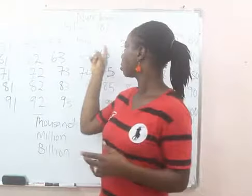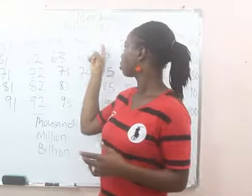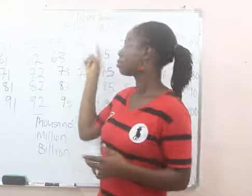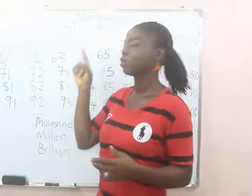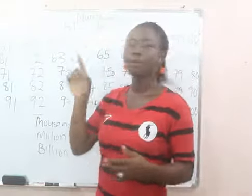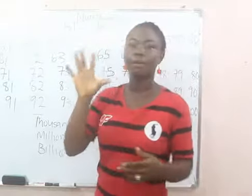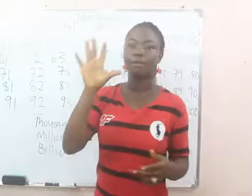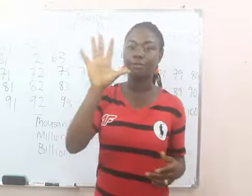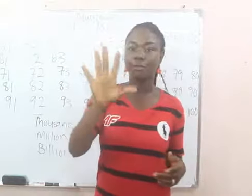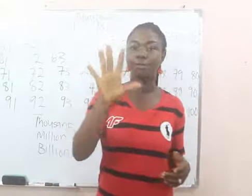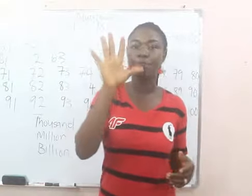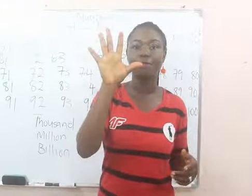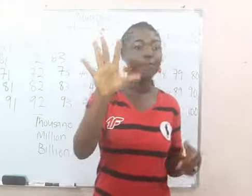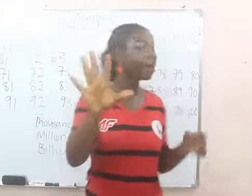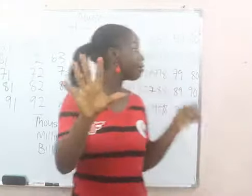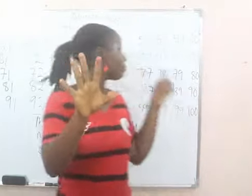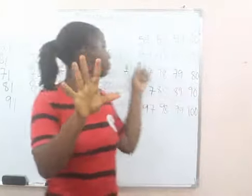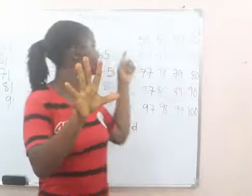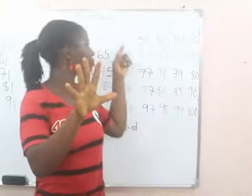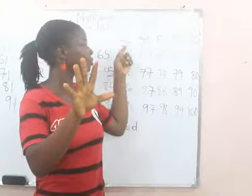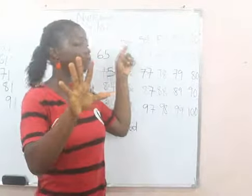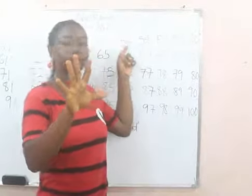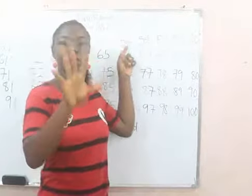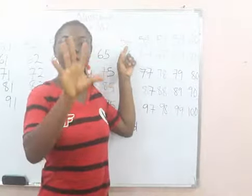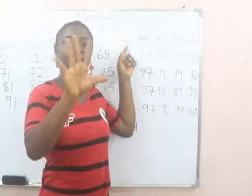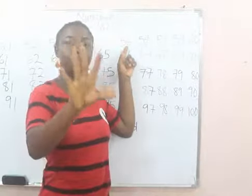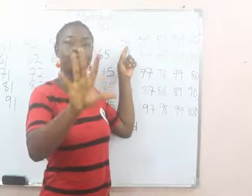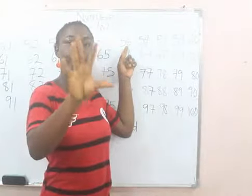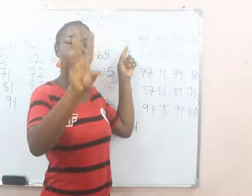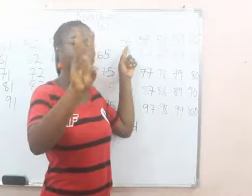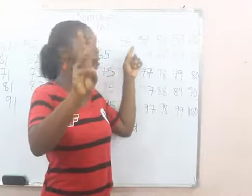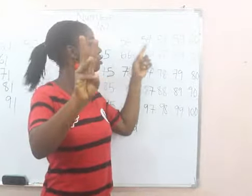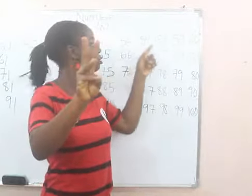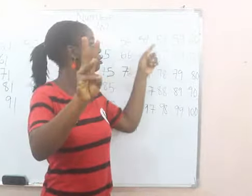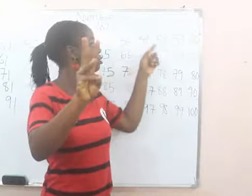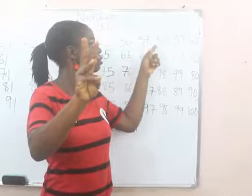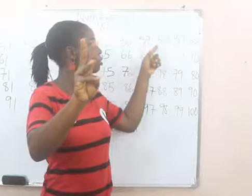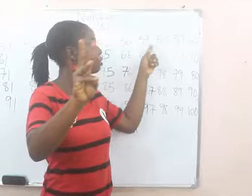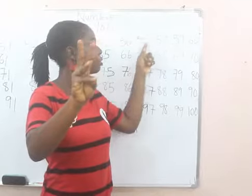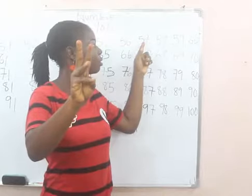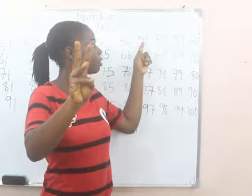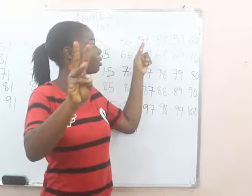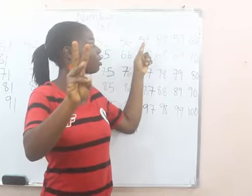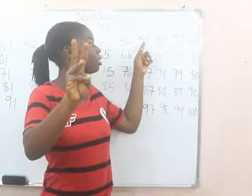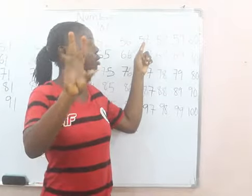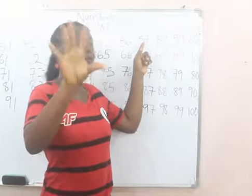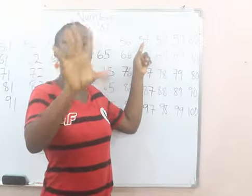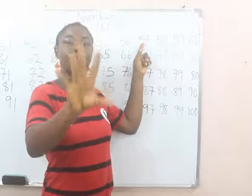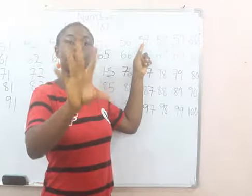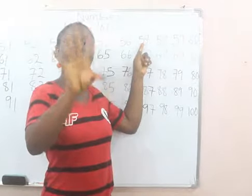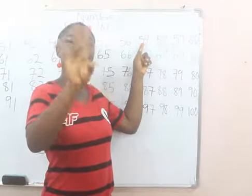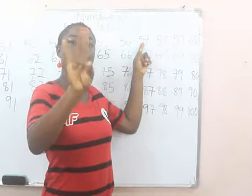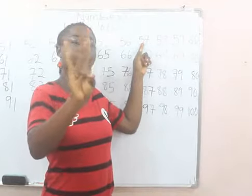54, 55, 56, 57,